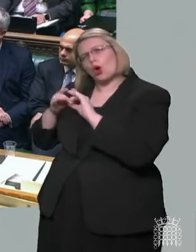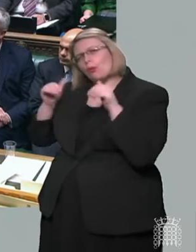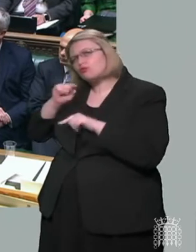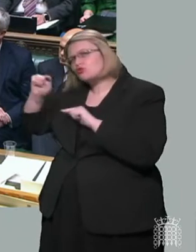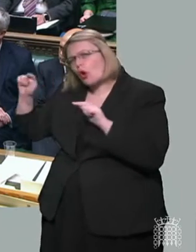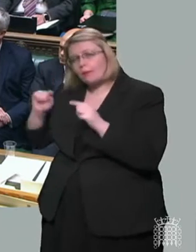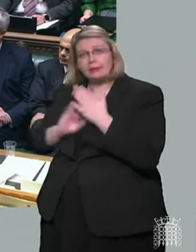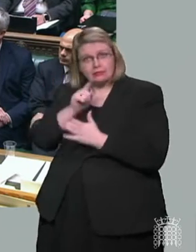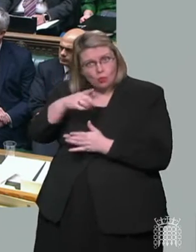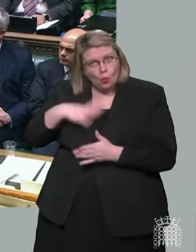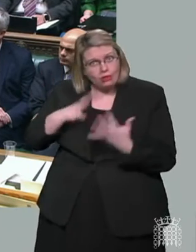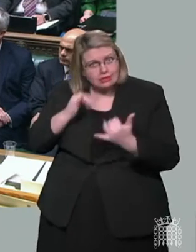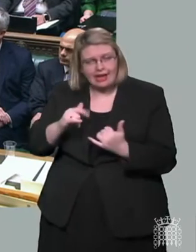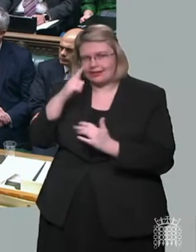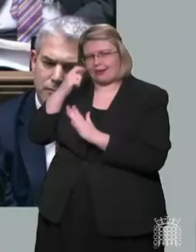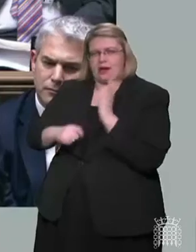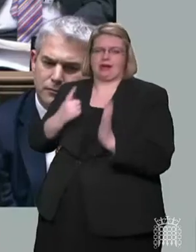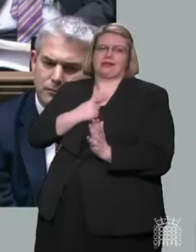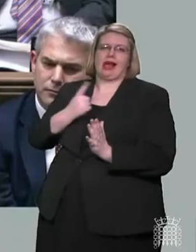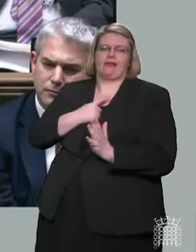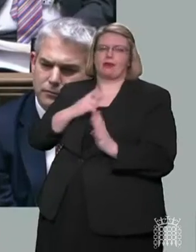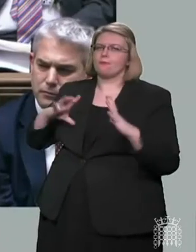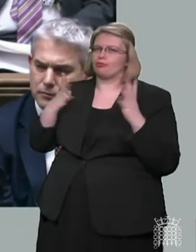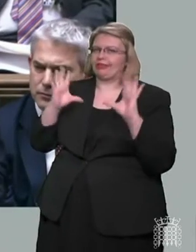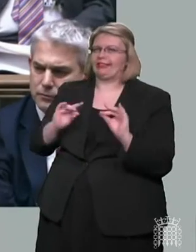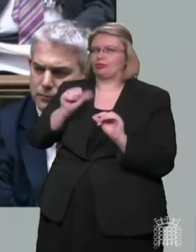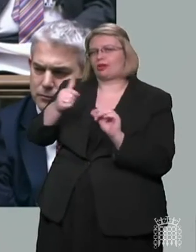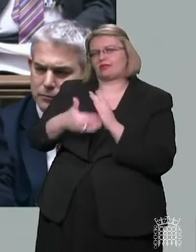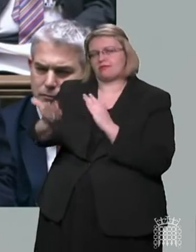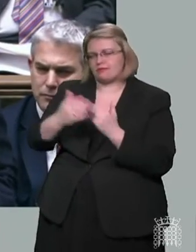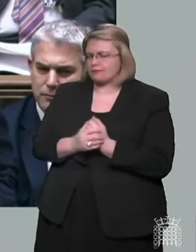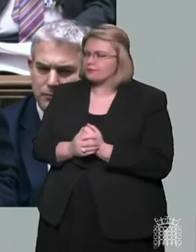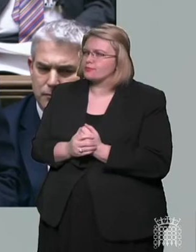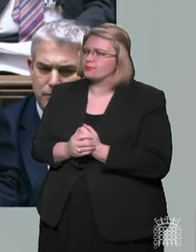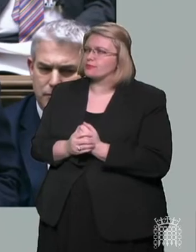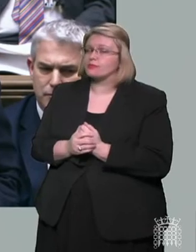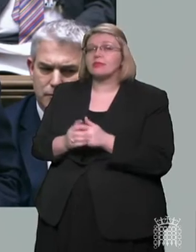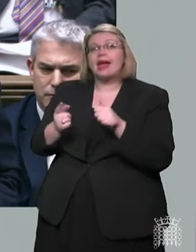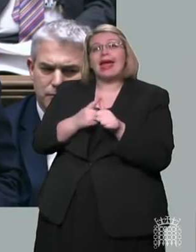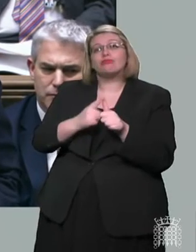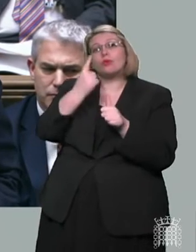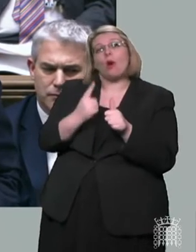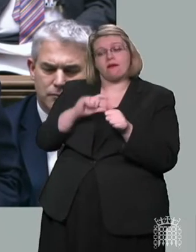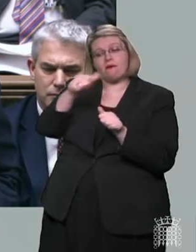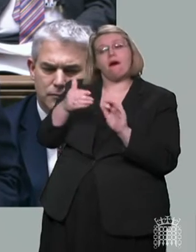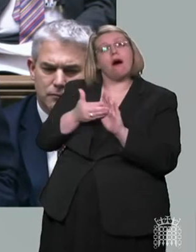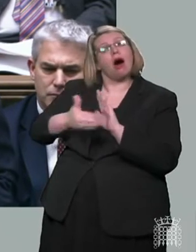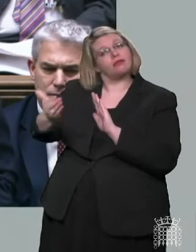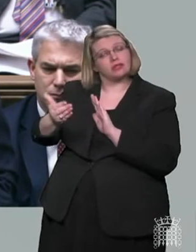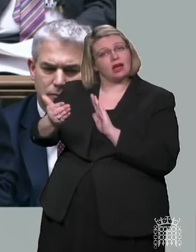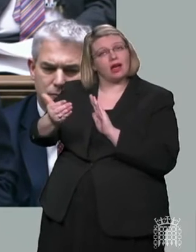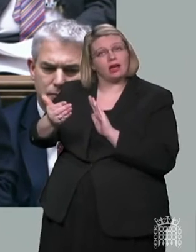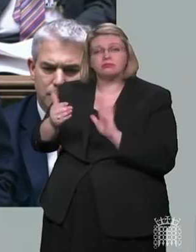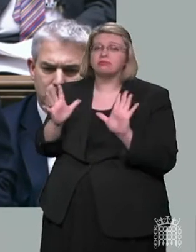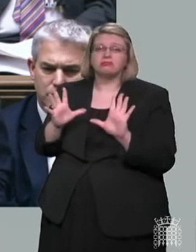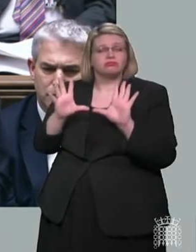everyone who wants to can buy a test. From April 1st, we will also no longer recommend the use of voluntary